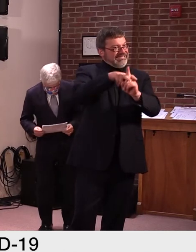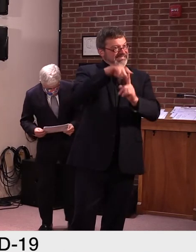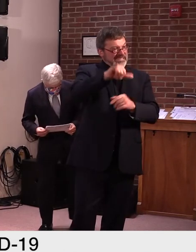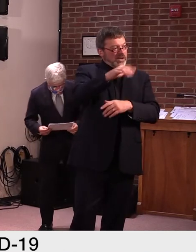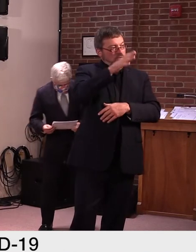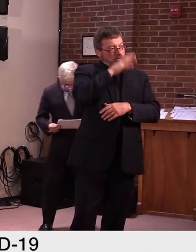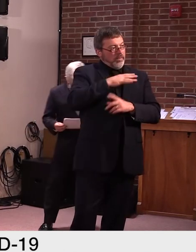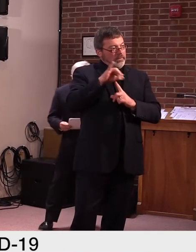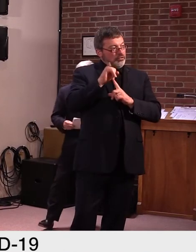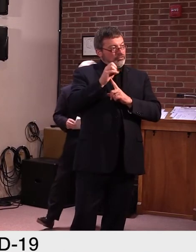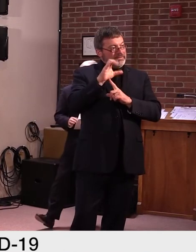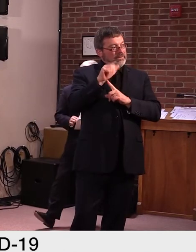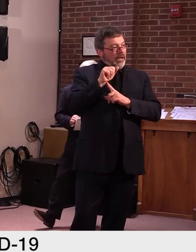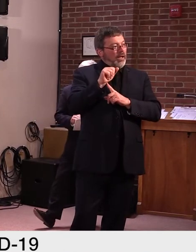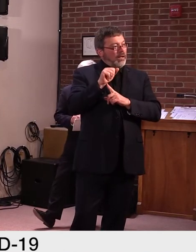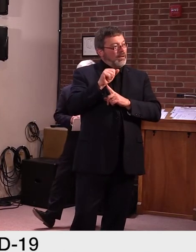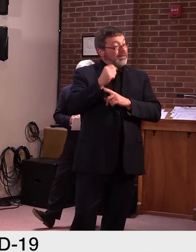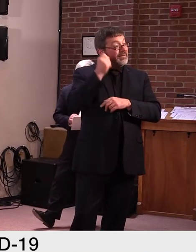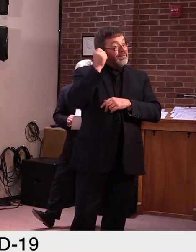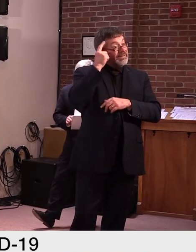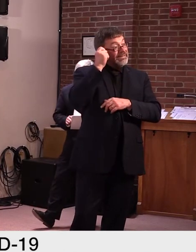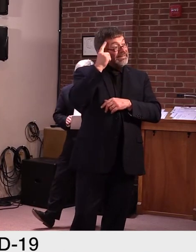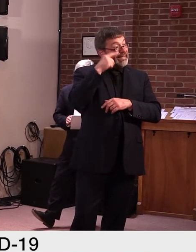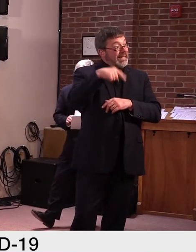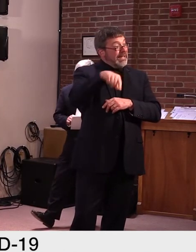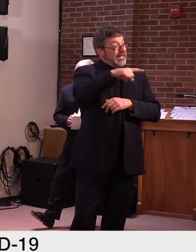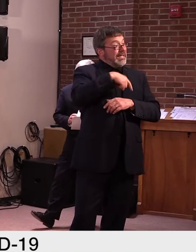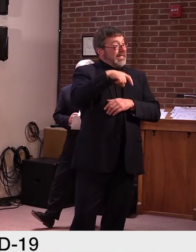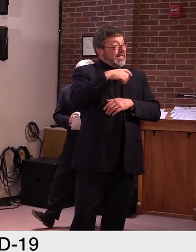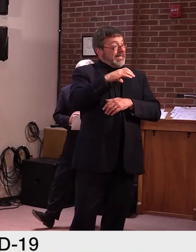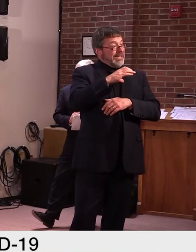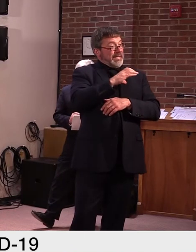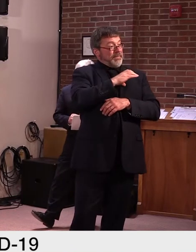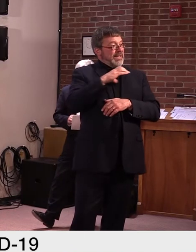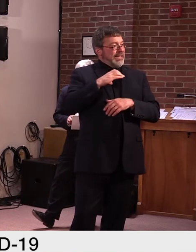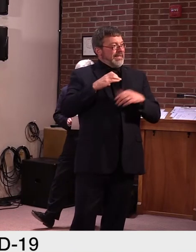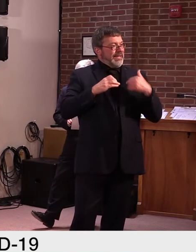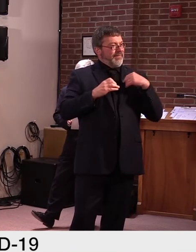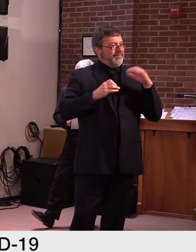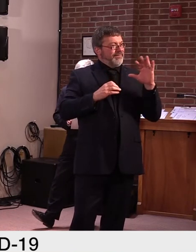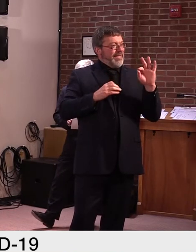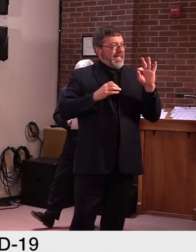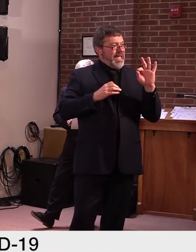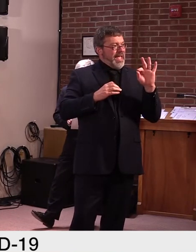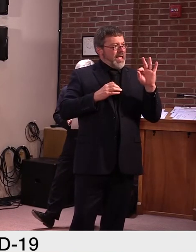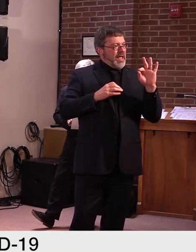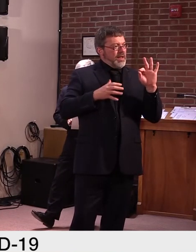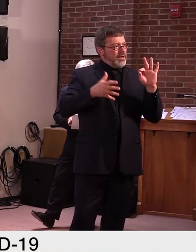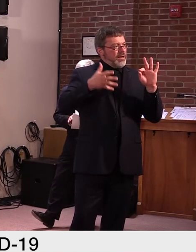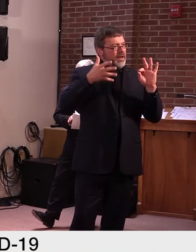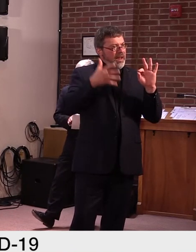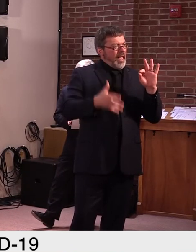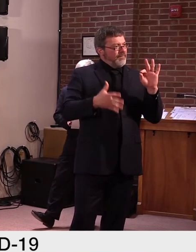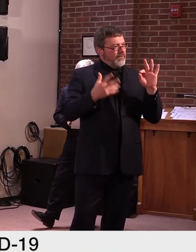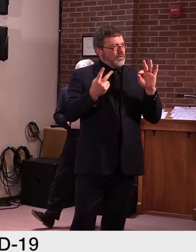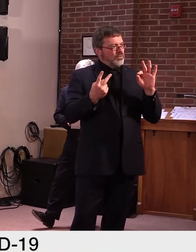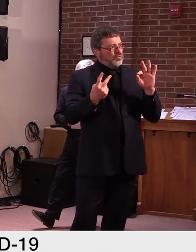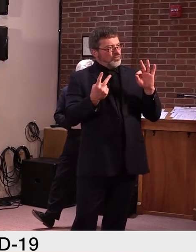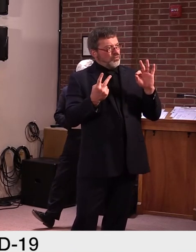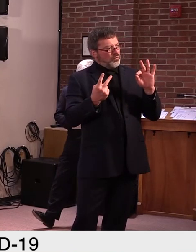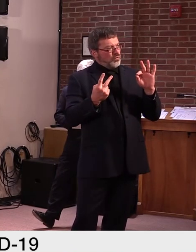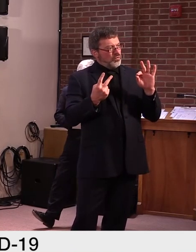-member committee and there's only two members in that committee and neither you nor the Speaker of the House nor the President Pro Tem